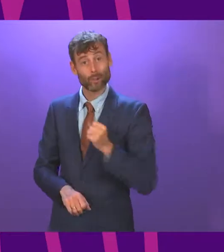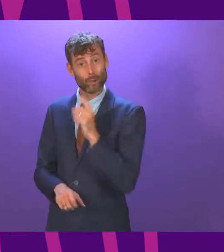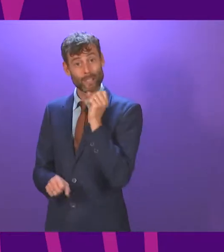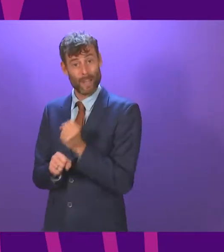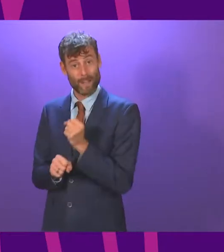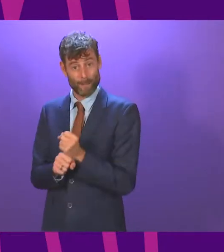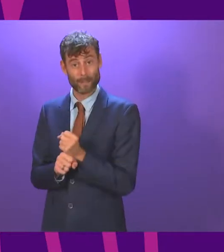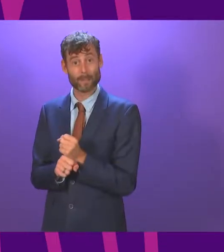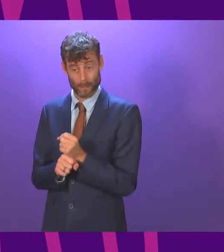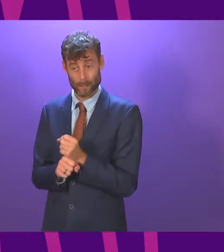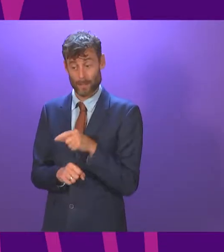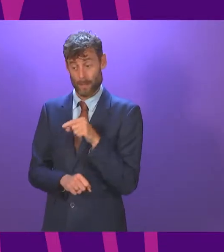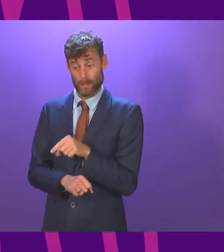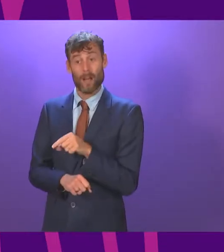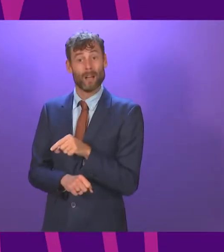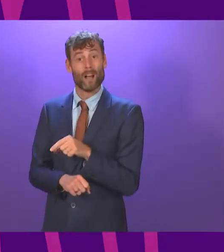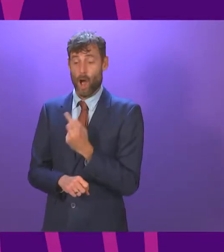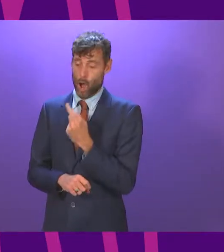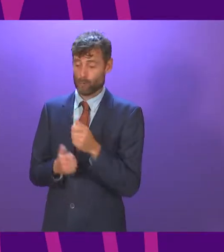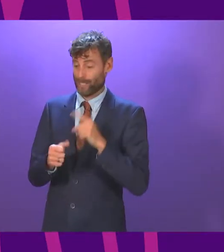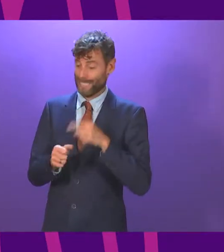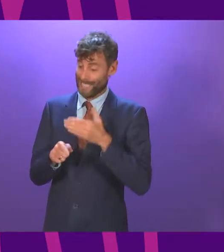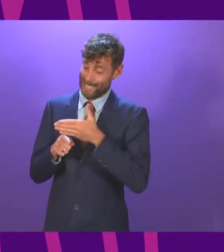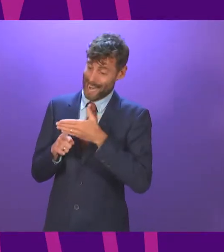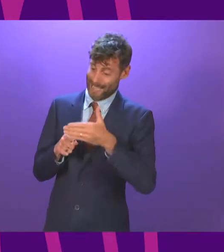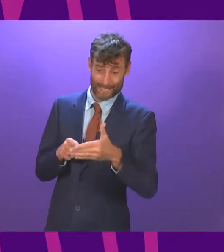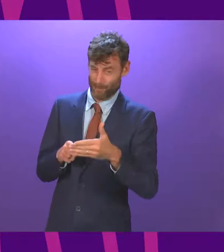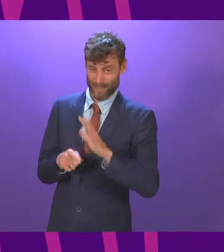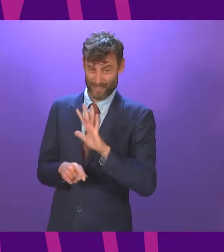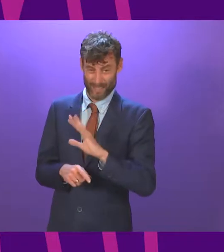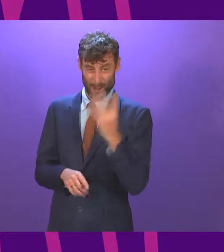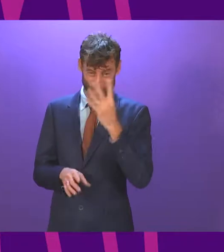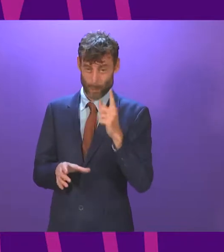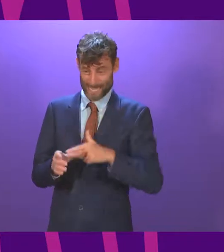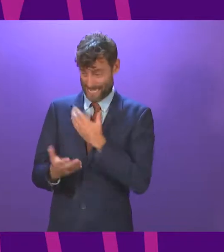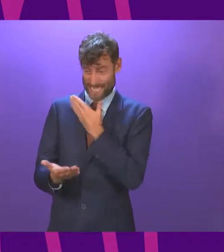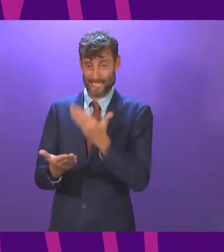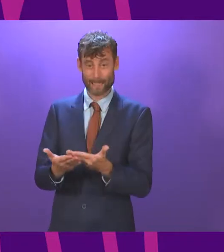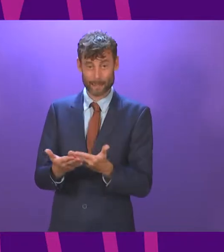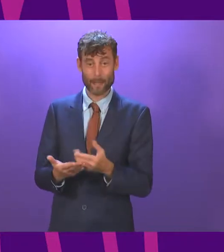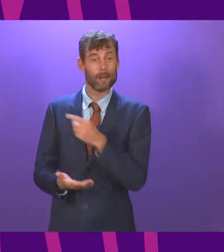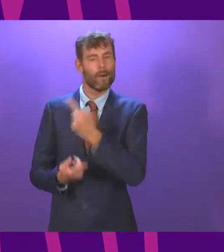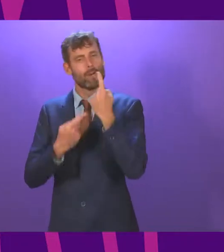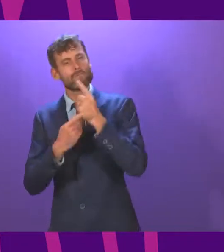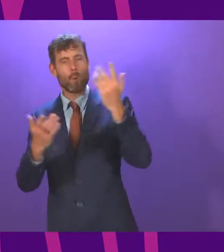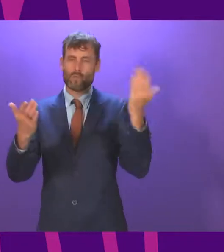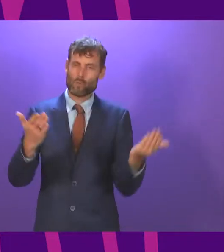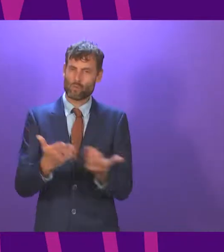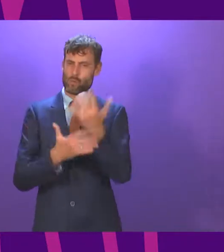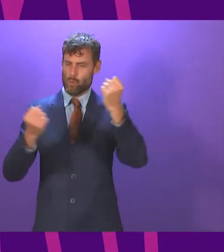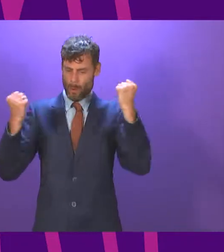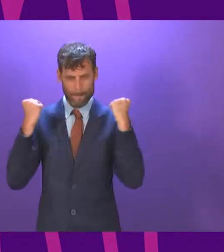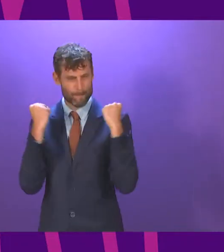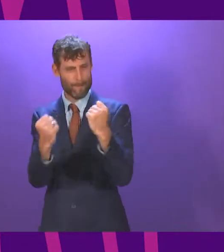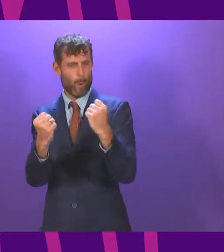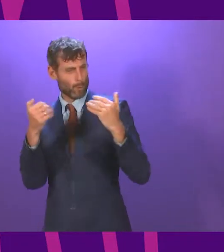nearly 14 years ago, and positioning this Government as something new and bold would be comical if the reality weren't so